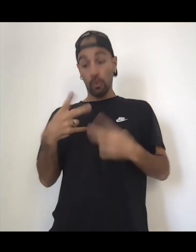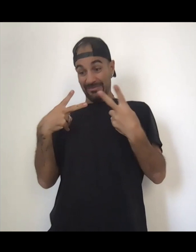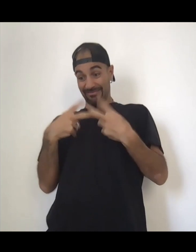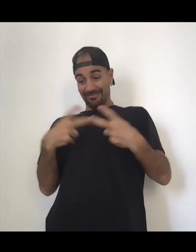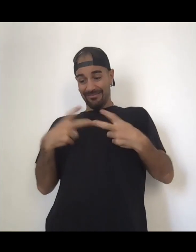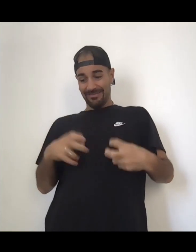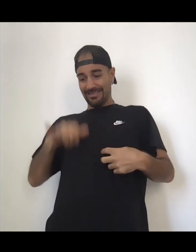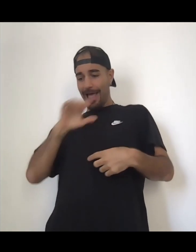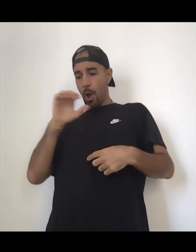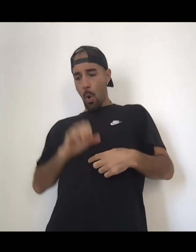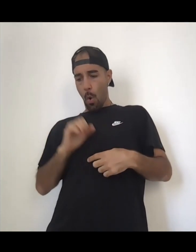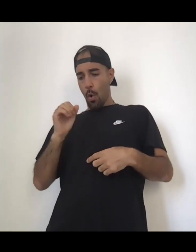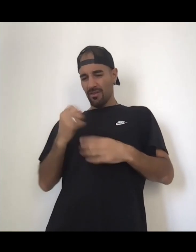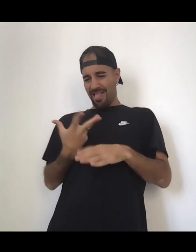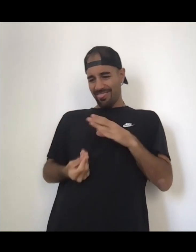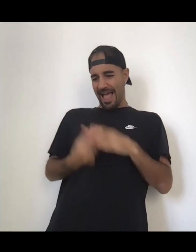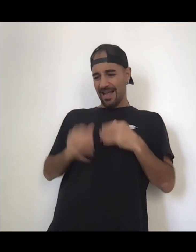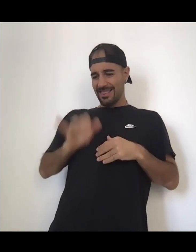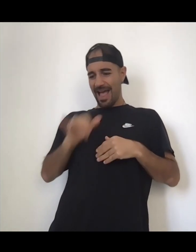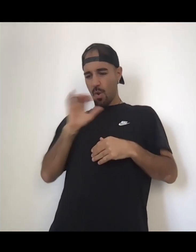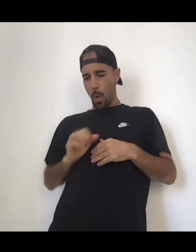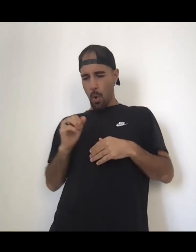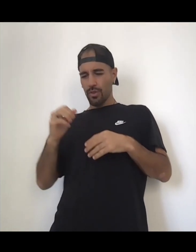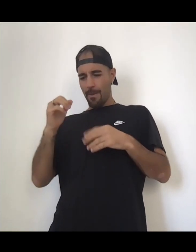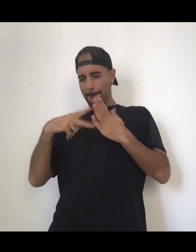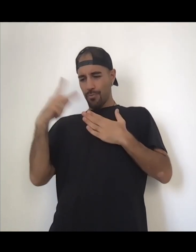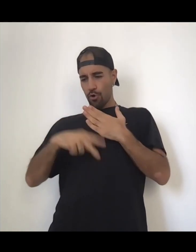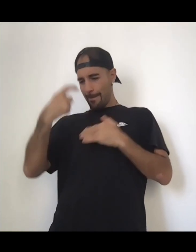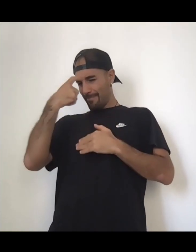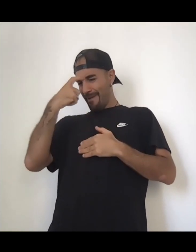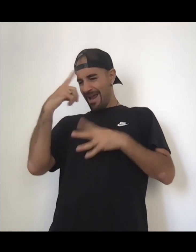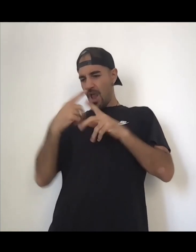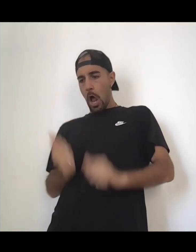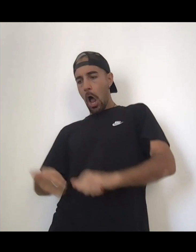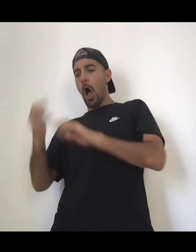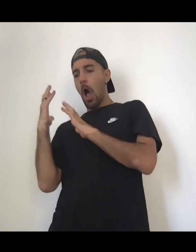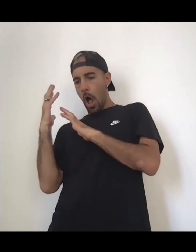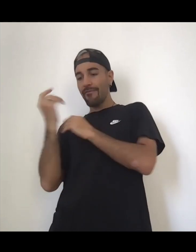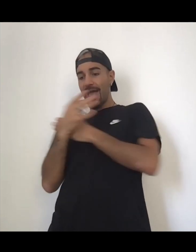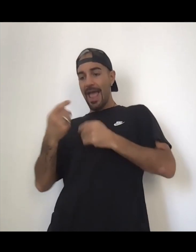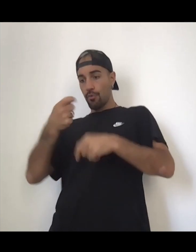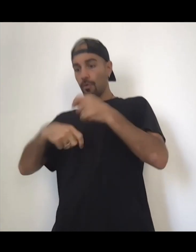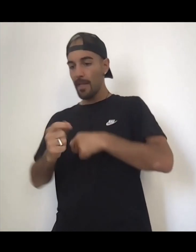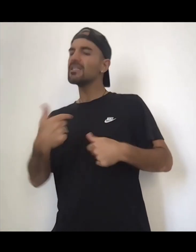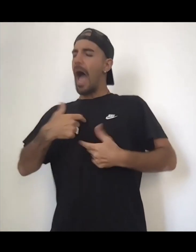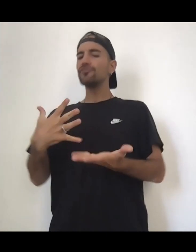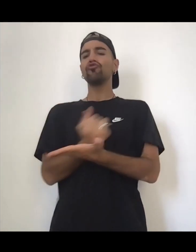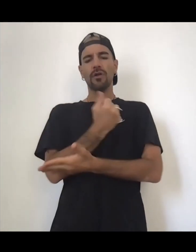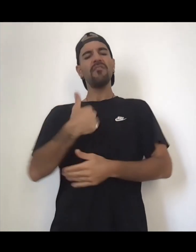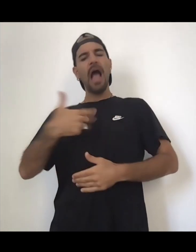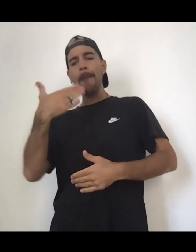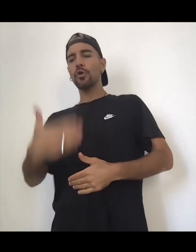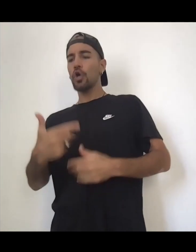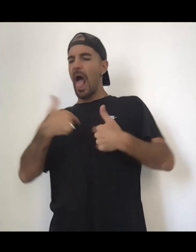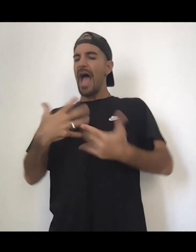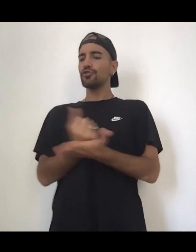love and you're just focusing on trying to meet someone or you want to make some money and you're focusing on how broke you are you're going to be broke and heartbroken for a fucking